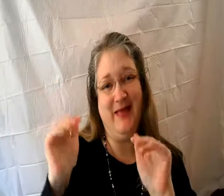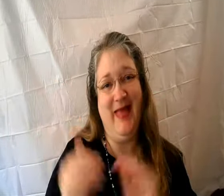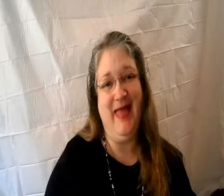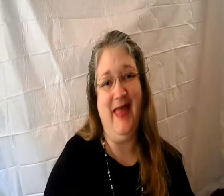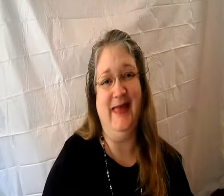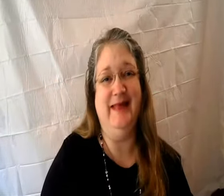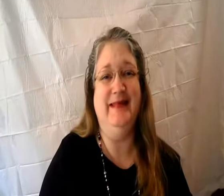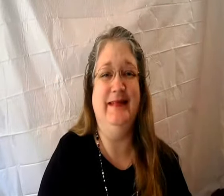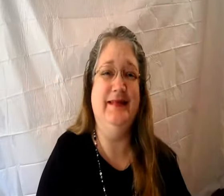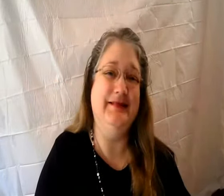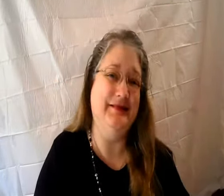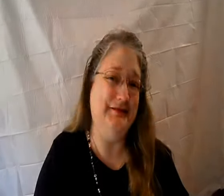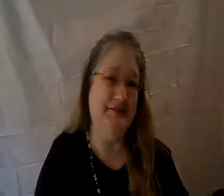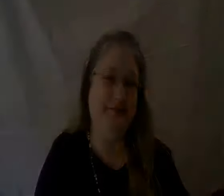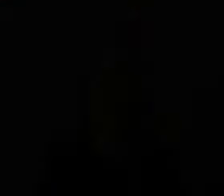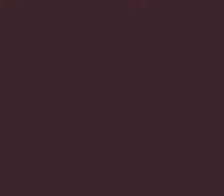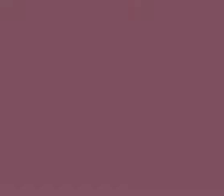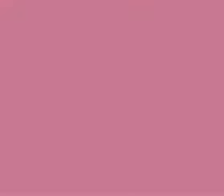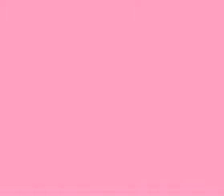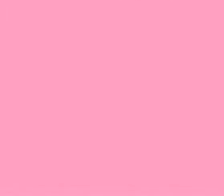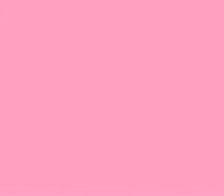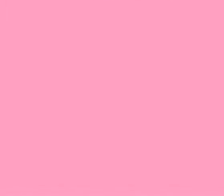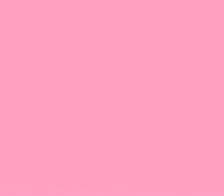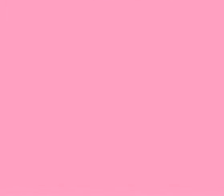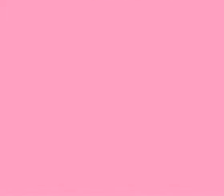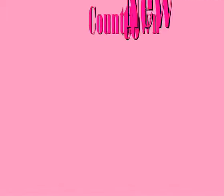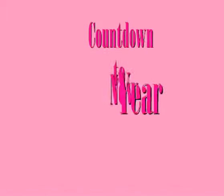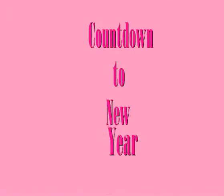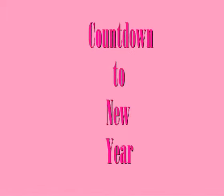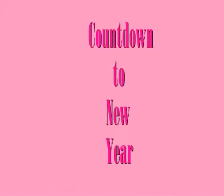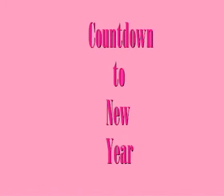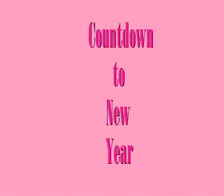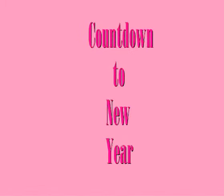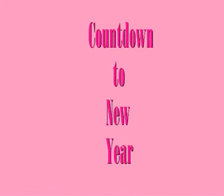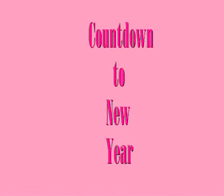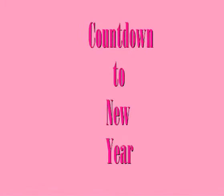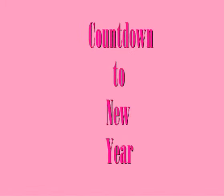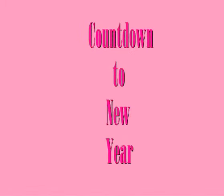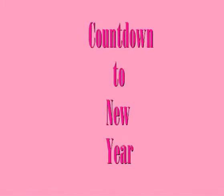... We'll be right back.